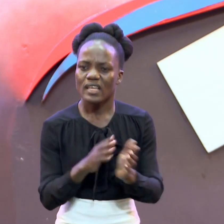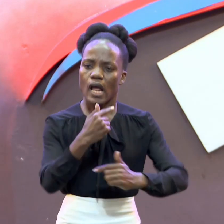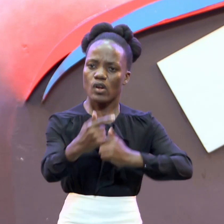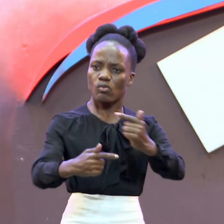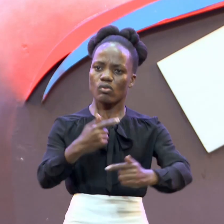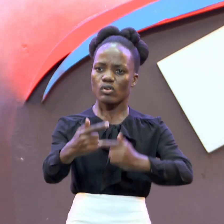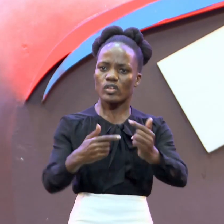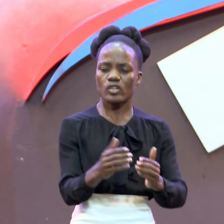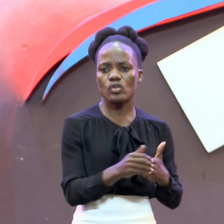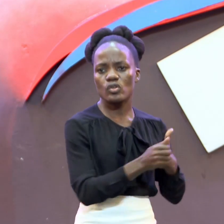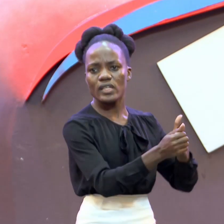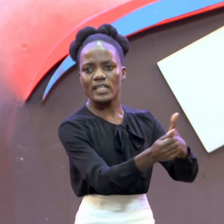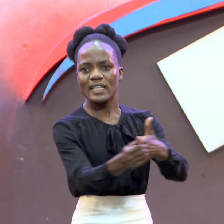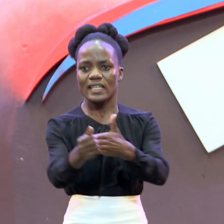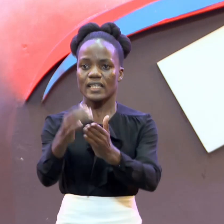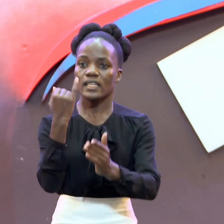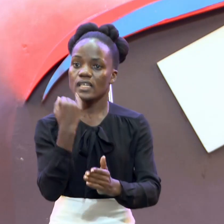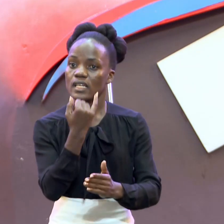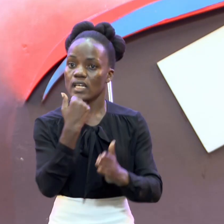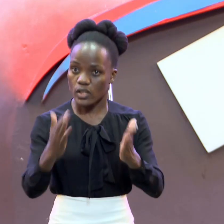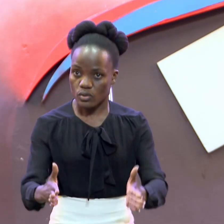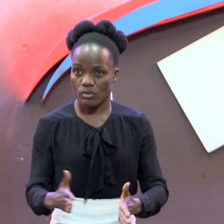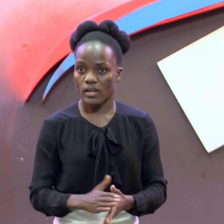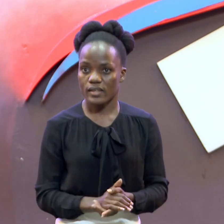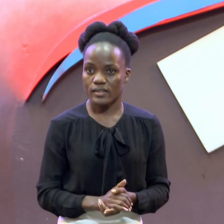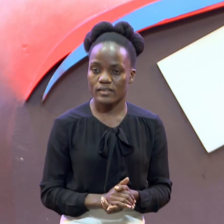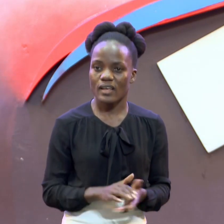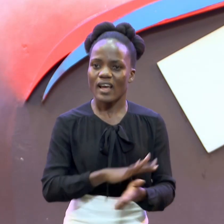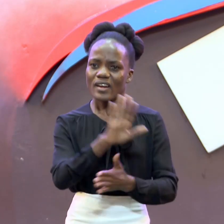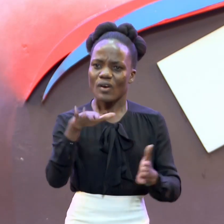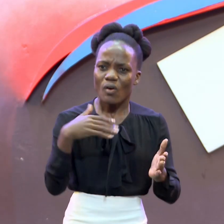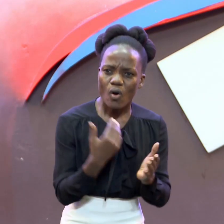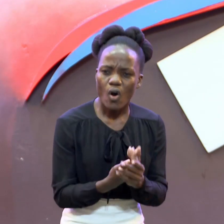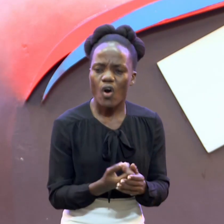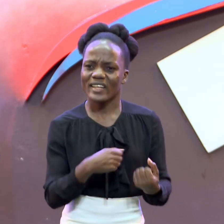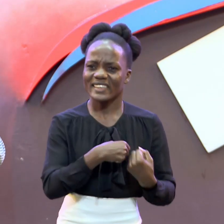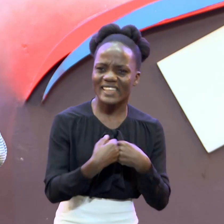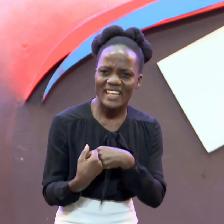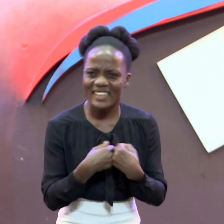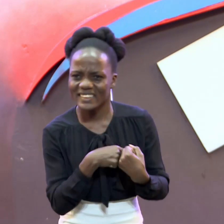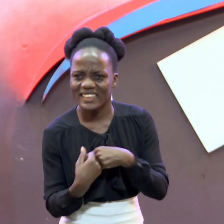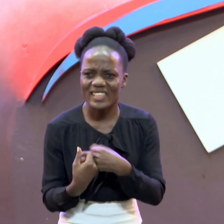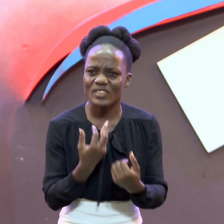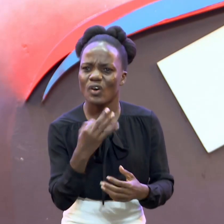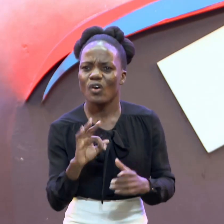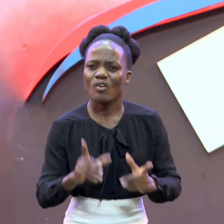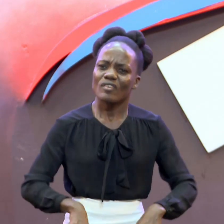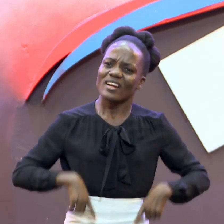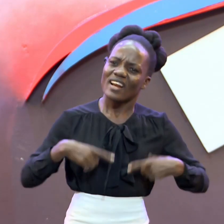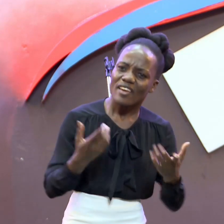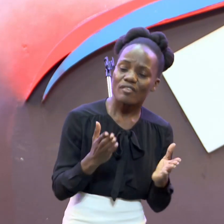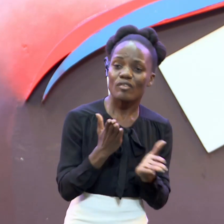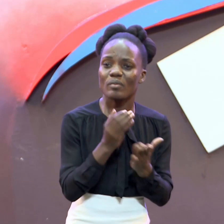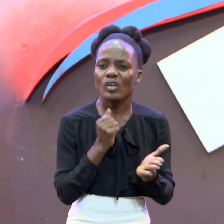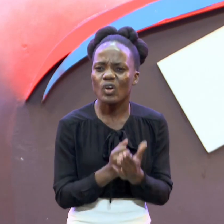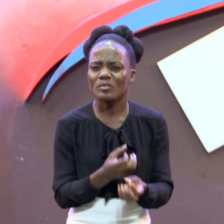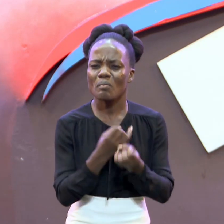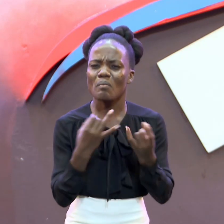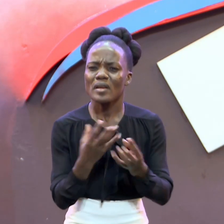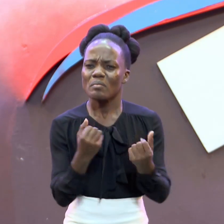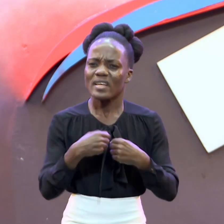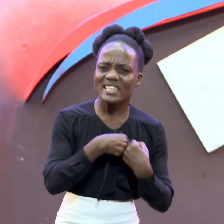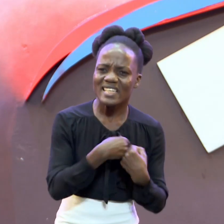be able To To withstand The challenges Of life The challenges Of leadership He